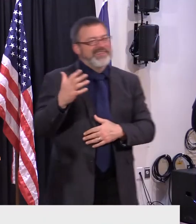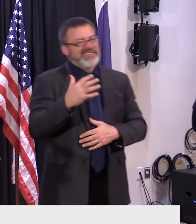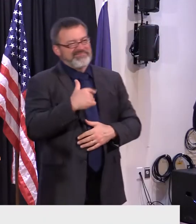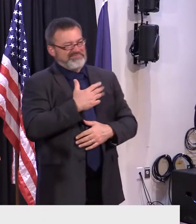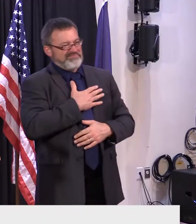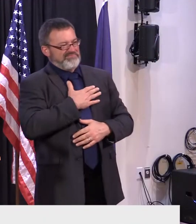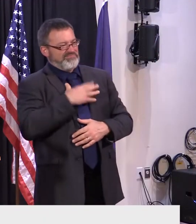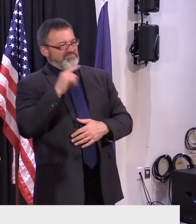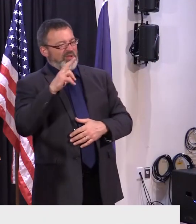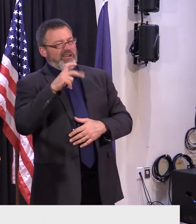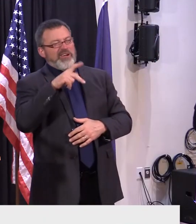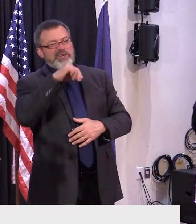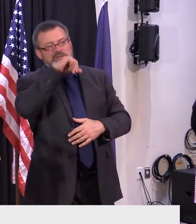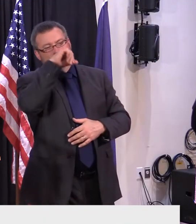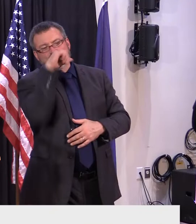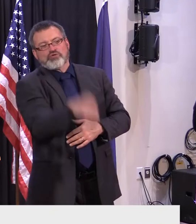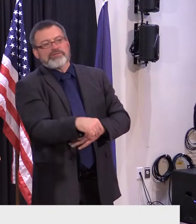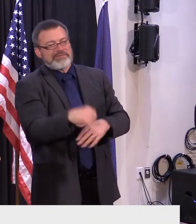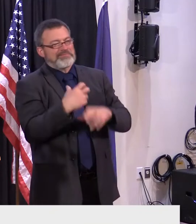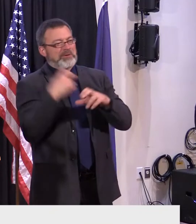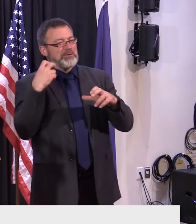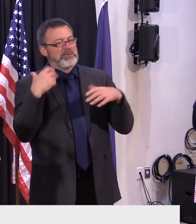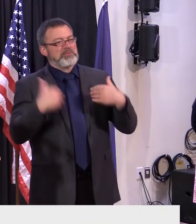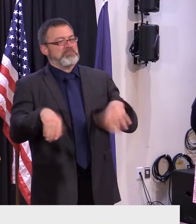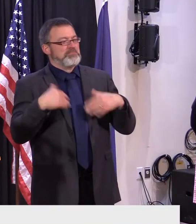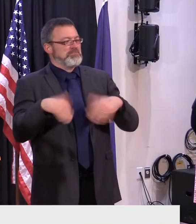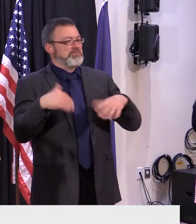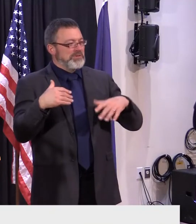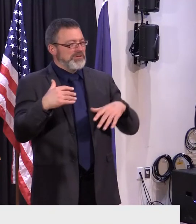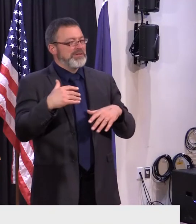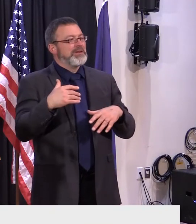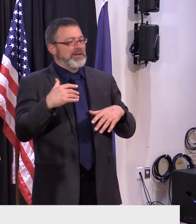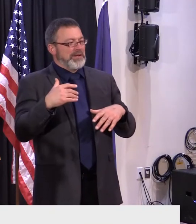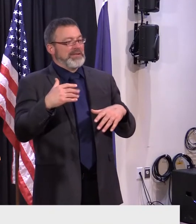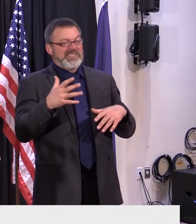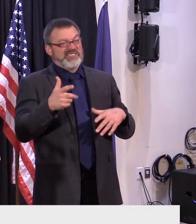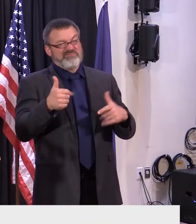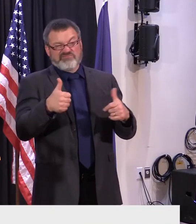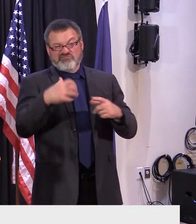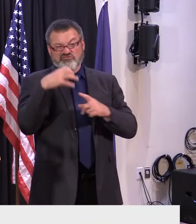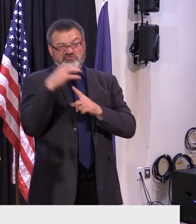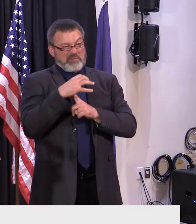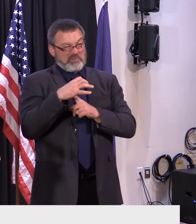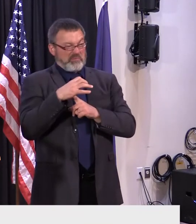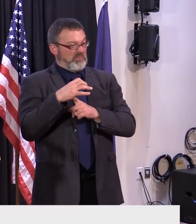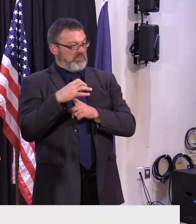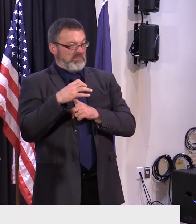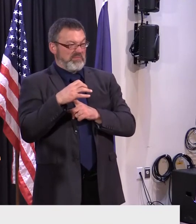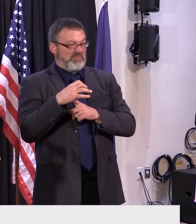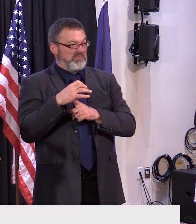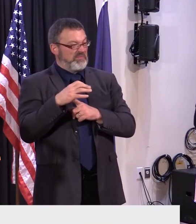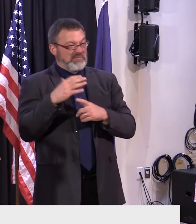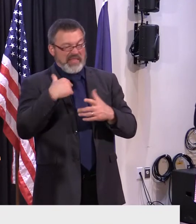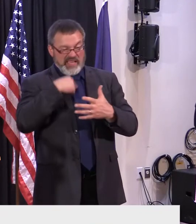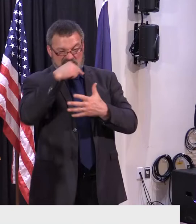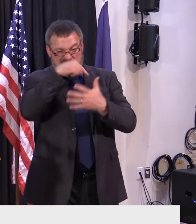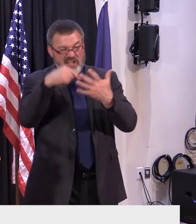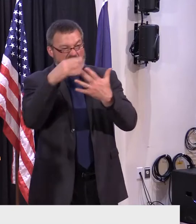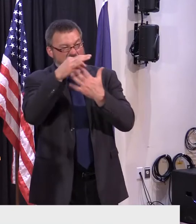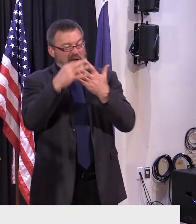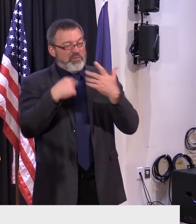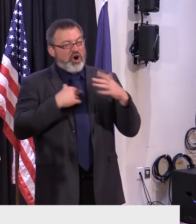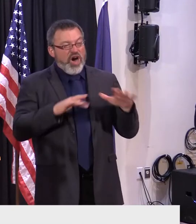it really is uh it's it's amazing uh in a lot of respects it has an incredible